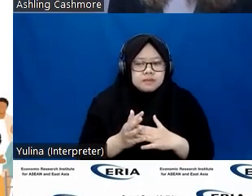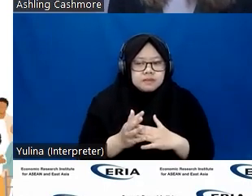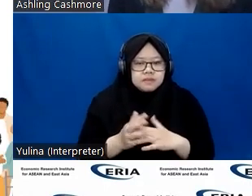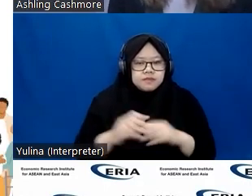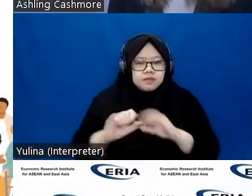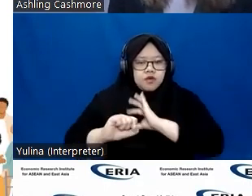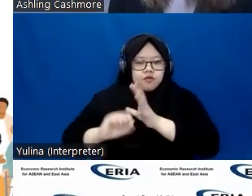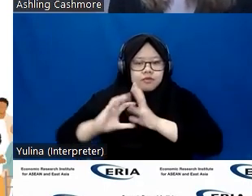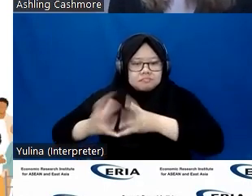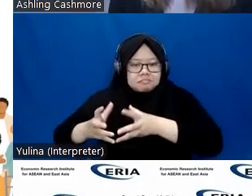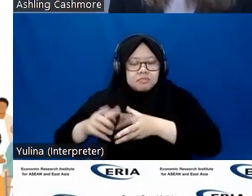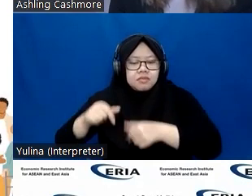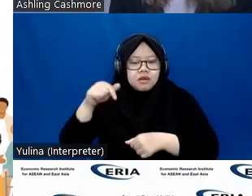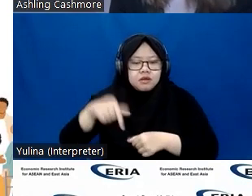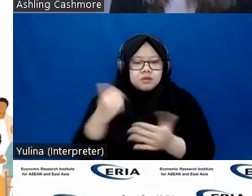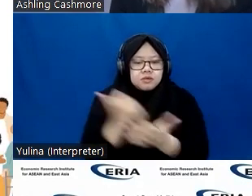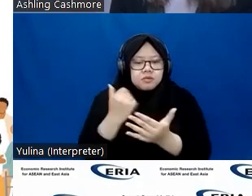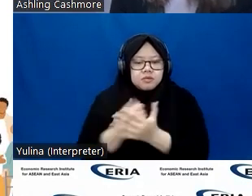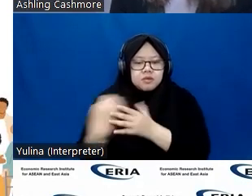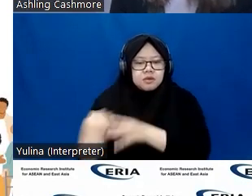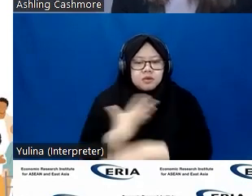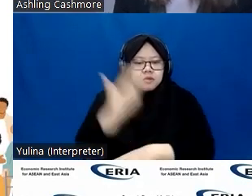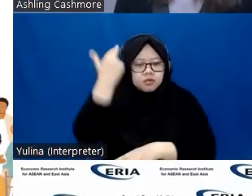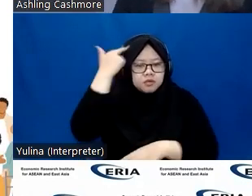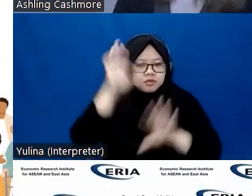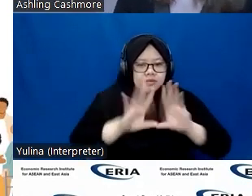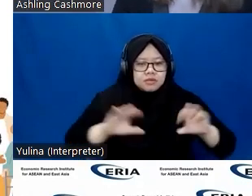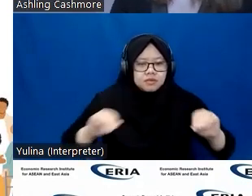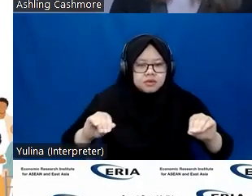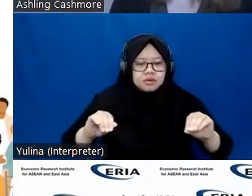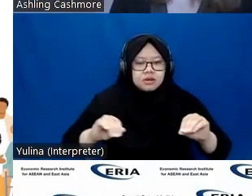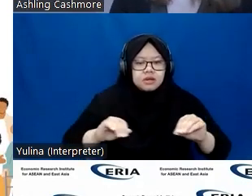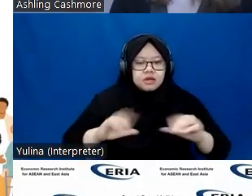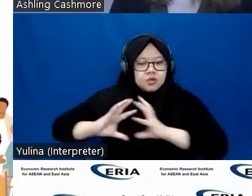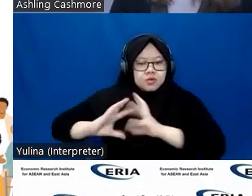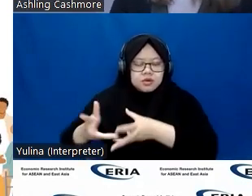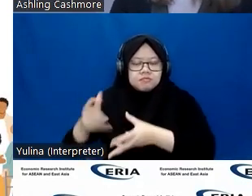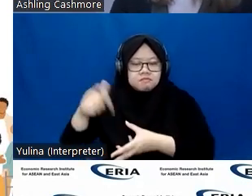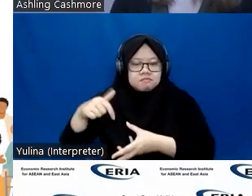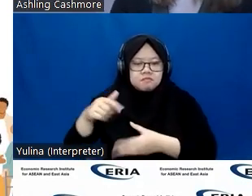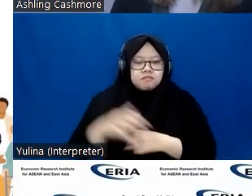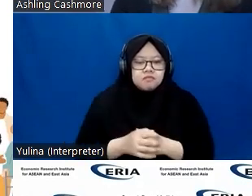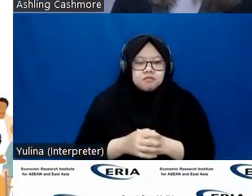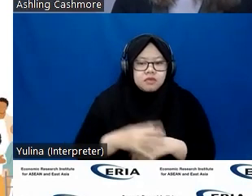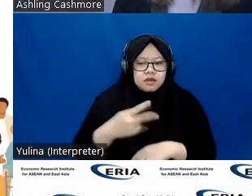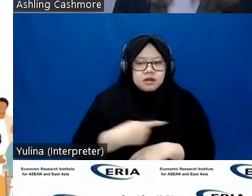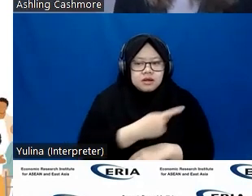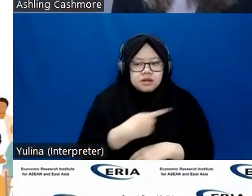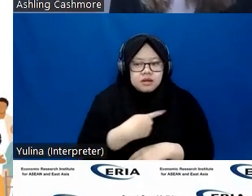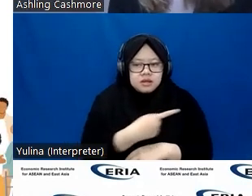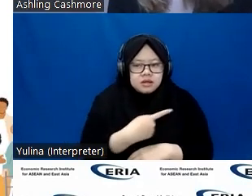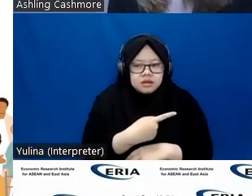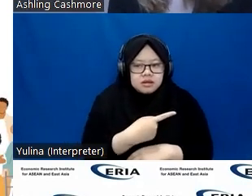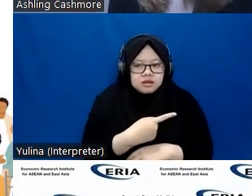-19 pandemic had a significant impact on employment in the region and across the world, we did, and this also